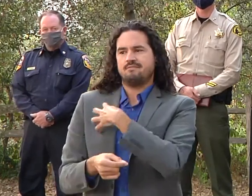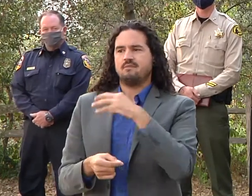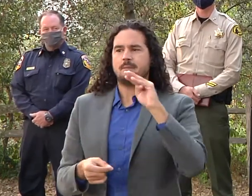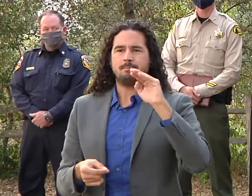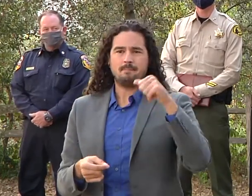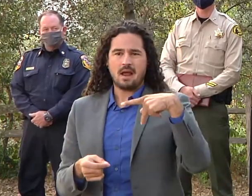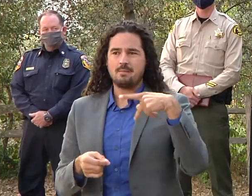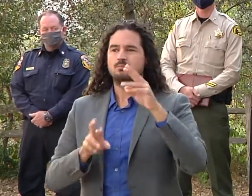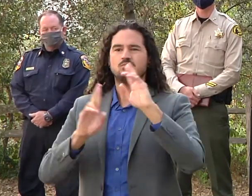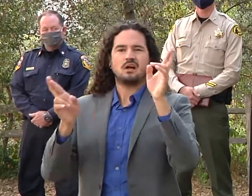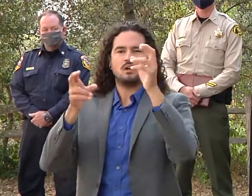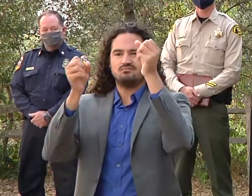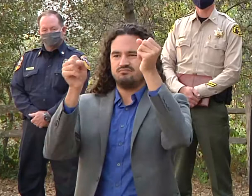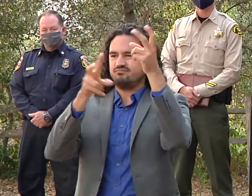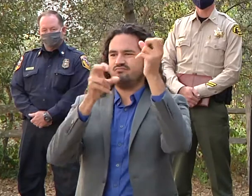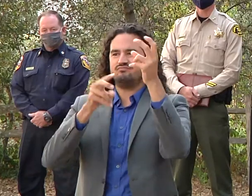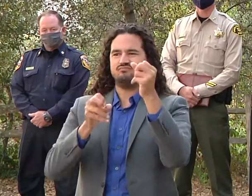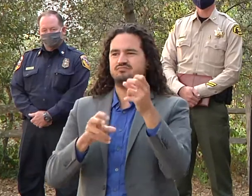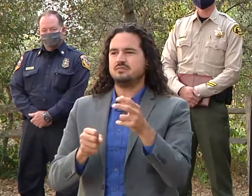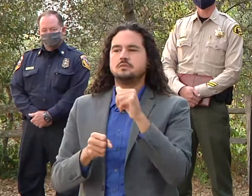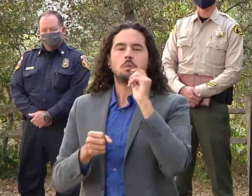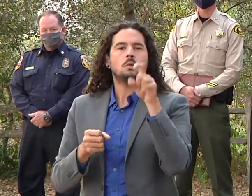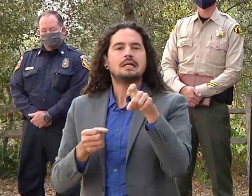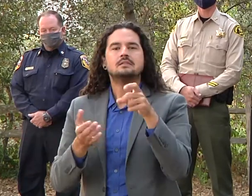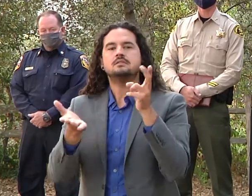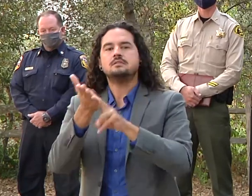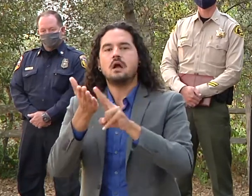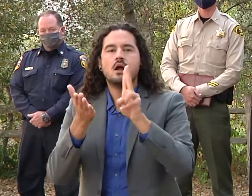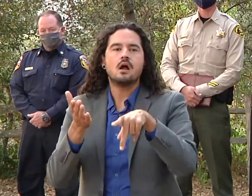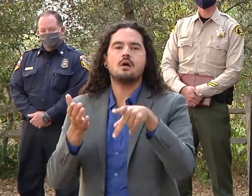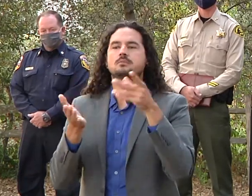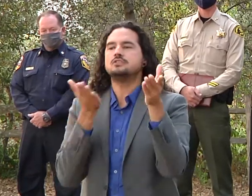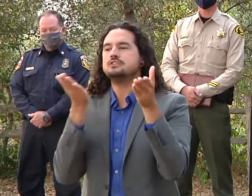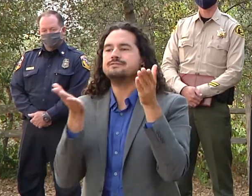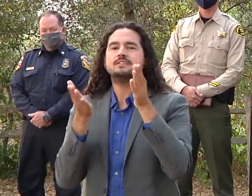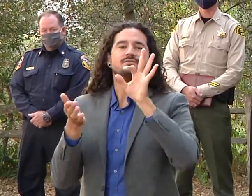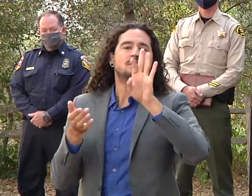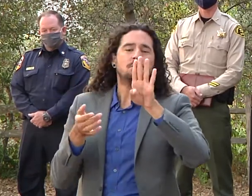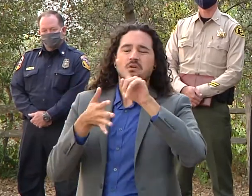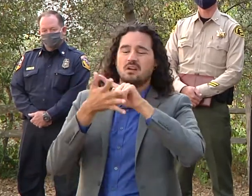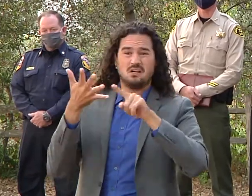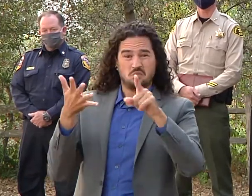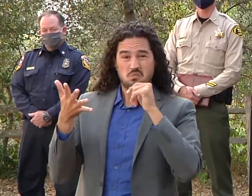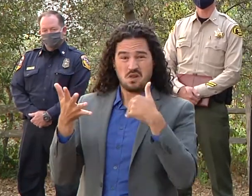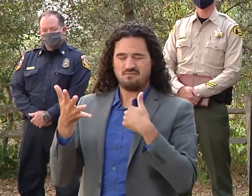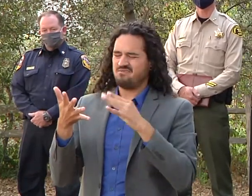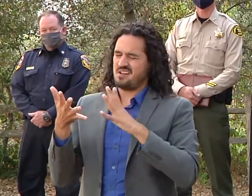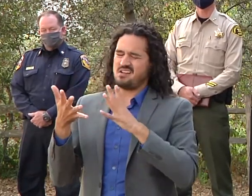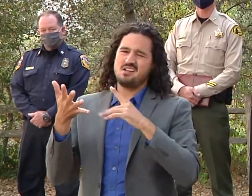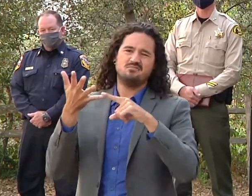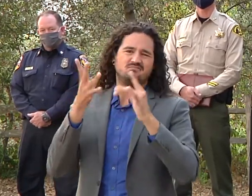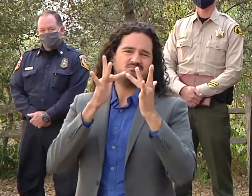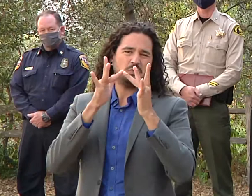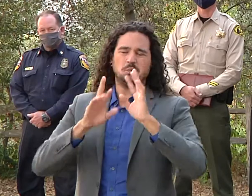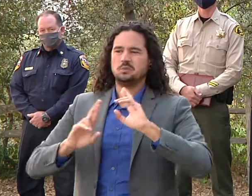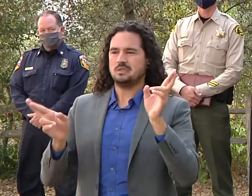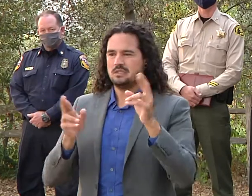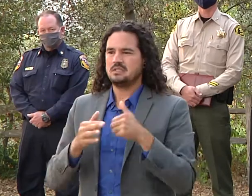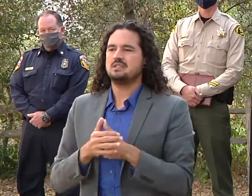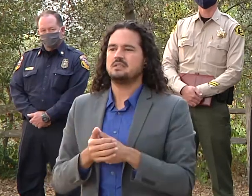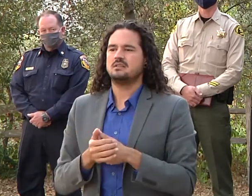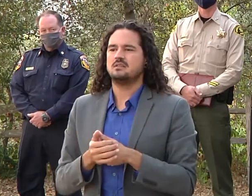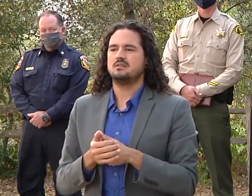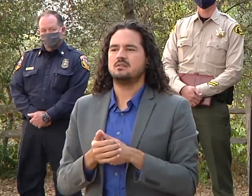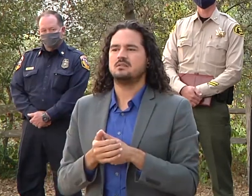or sign up for anything we want to express our sincerest appreciation for everyone who has showed